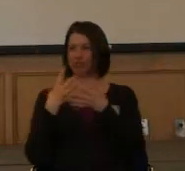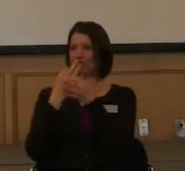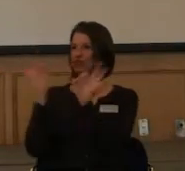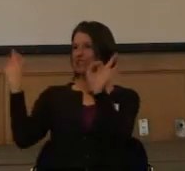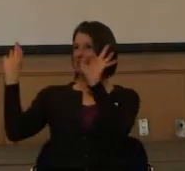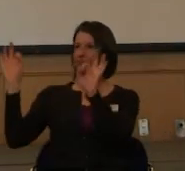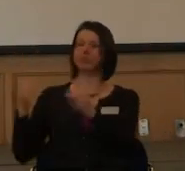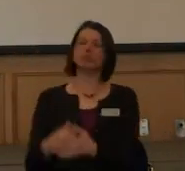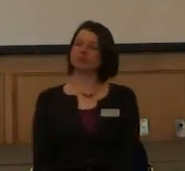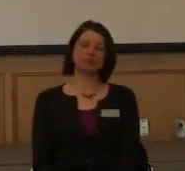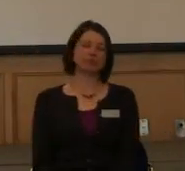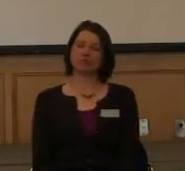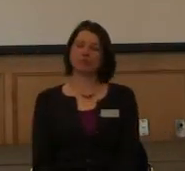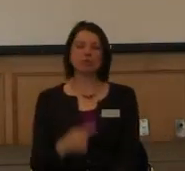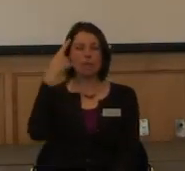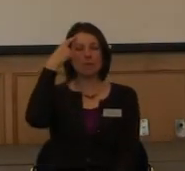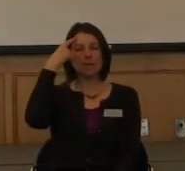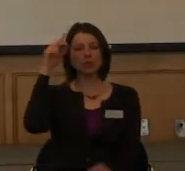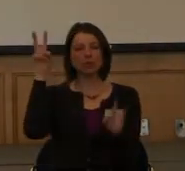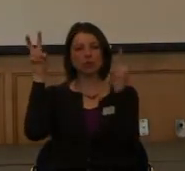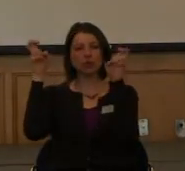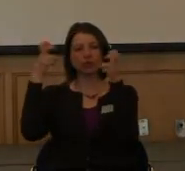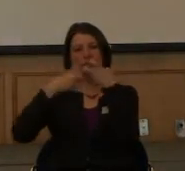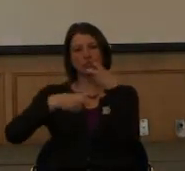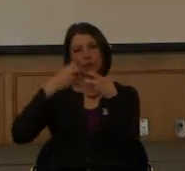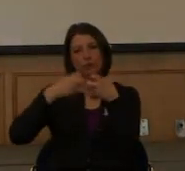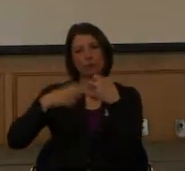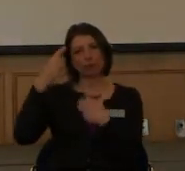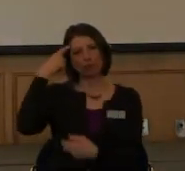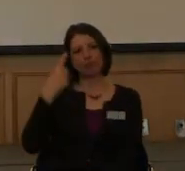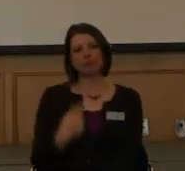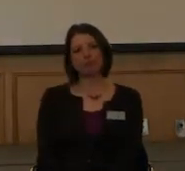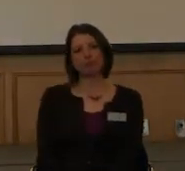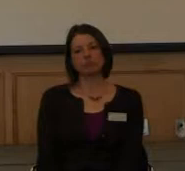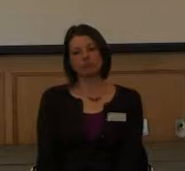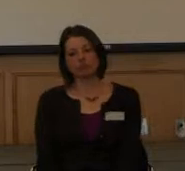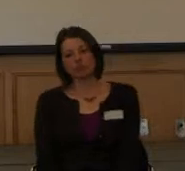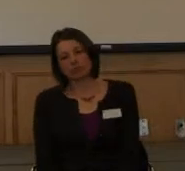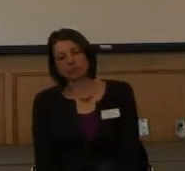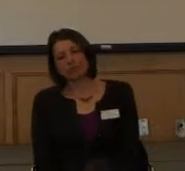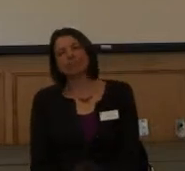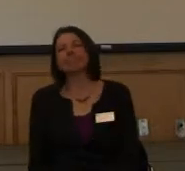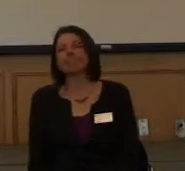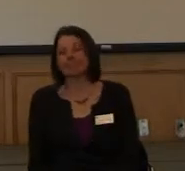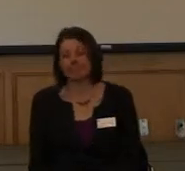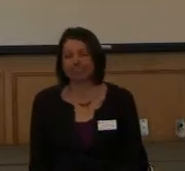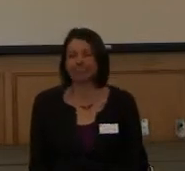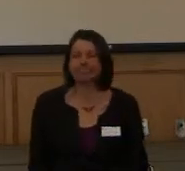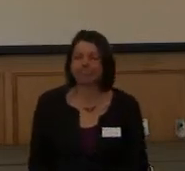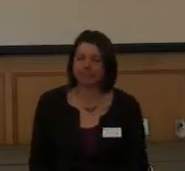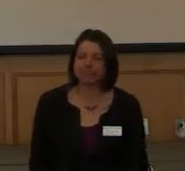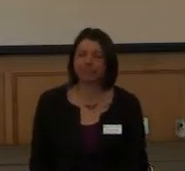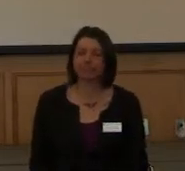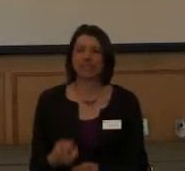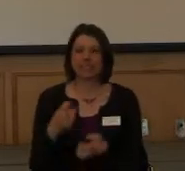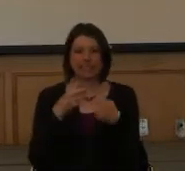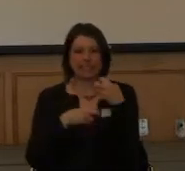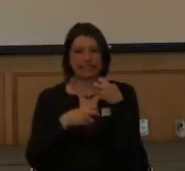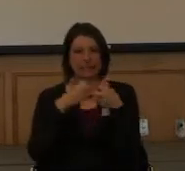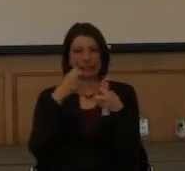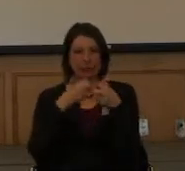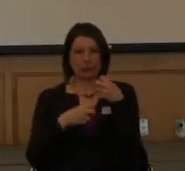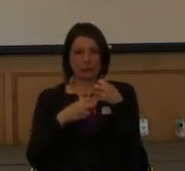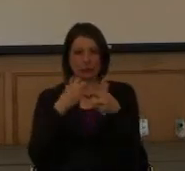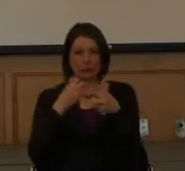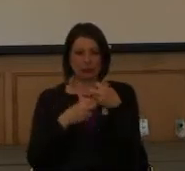But, you know, that's another mental issue that you deal with. Okay, so the issues of trying to get people